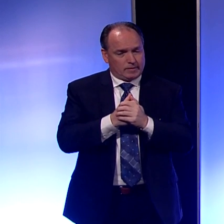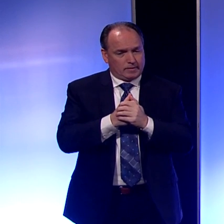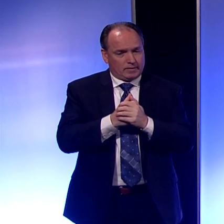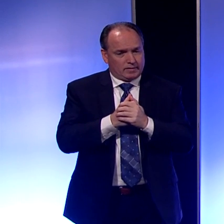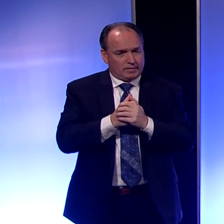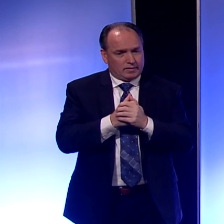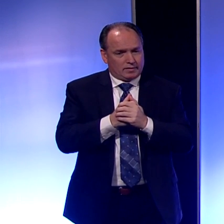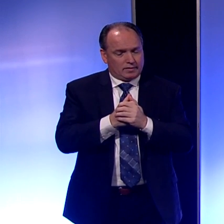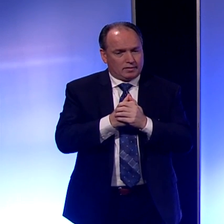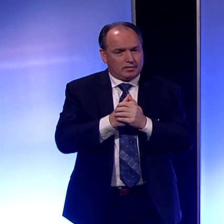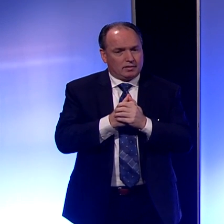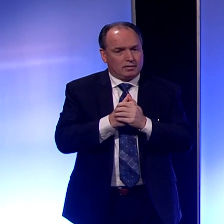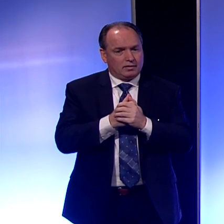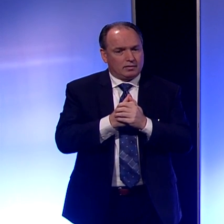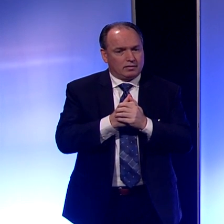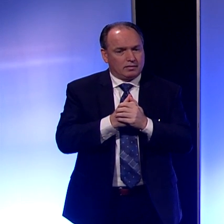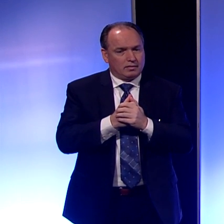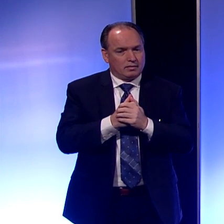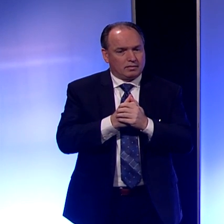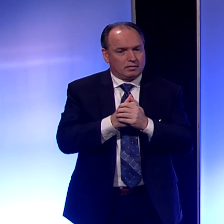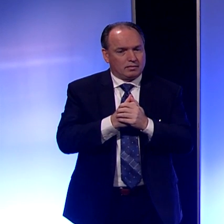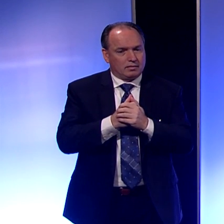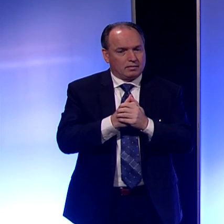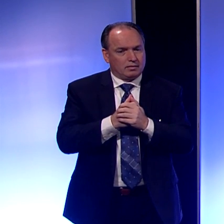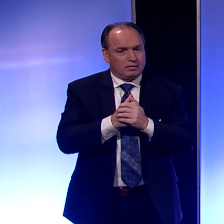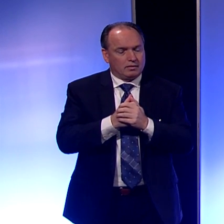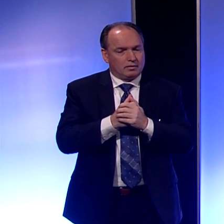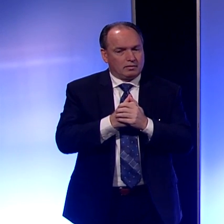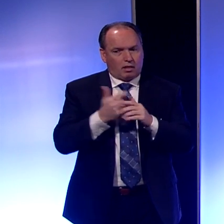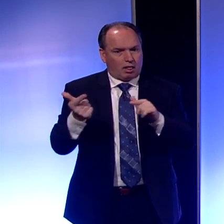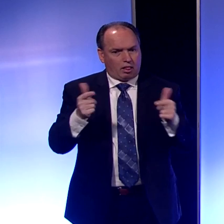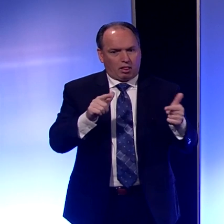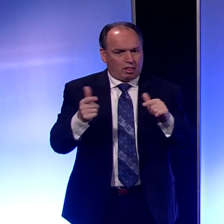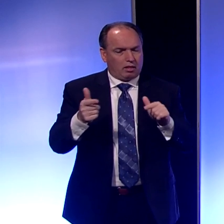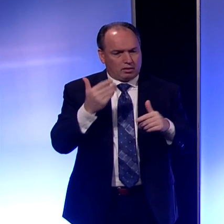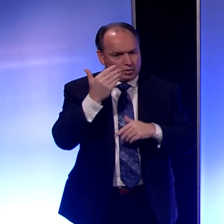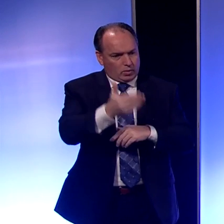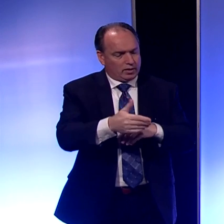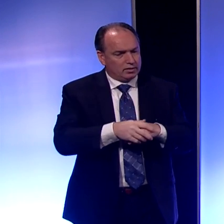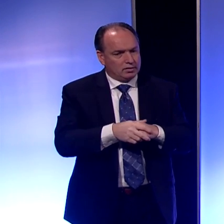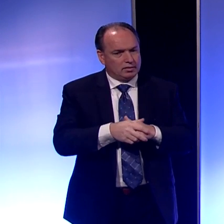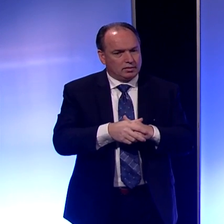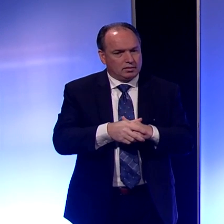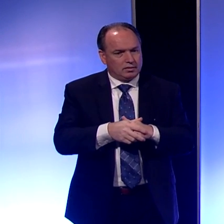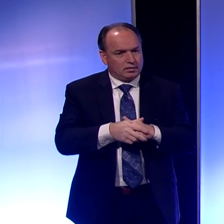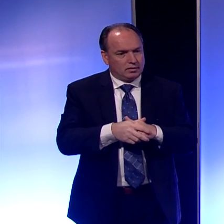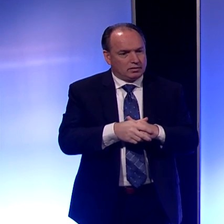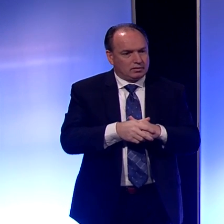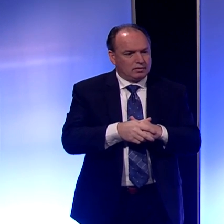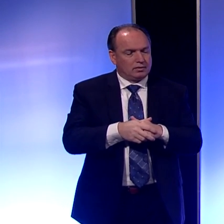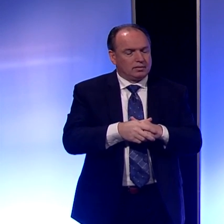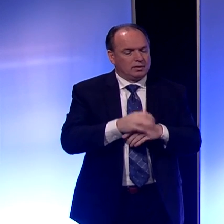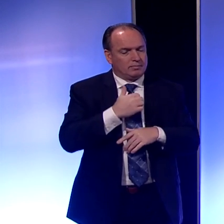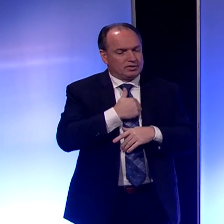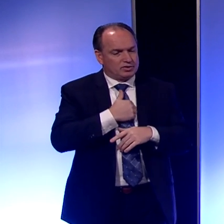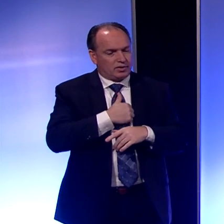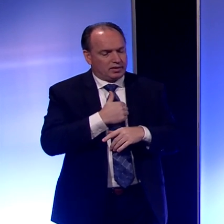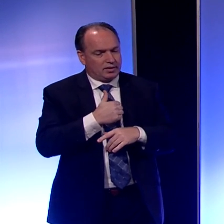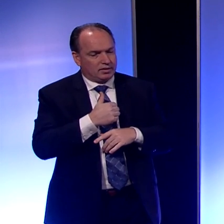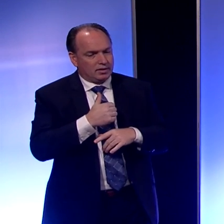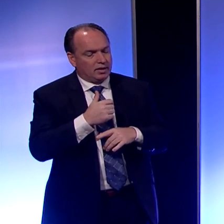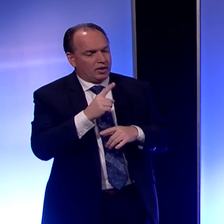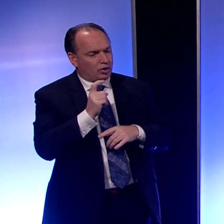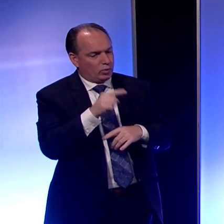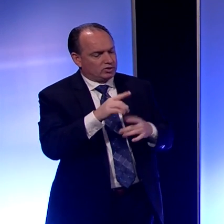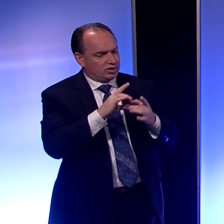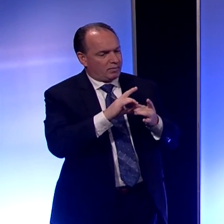I just, this is a, go ahead. Go ahead, Joel. Okay, yeah, it's Joel. I'm sorry. This is a